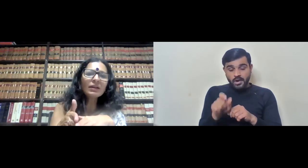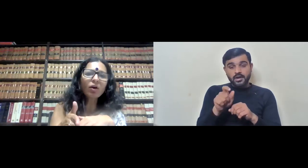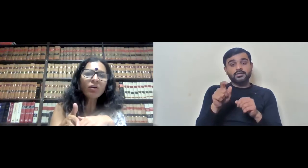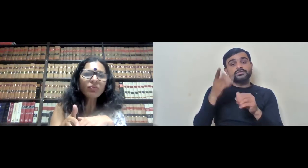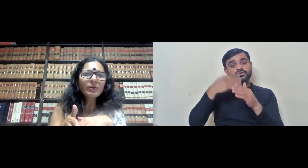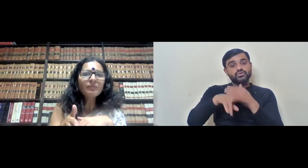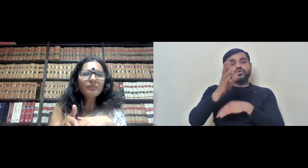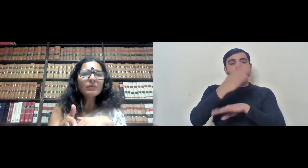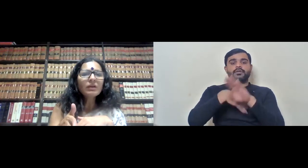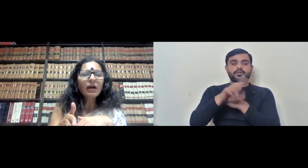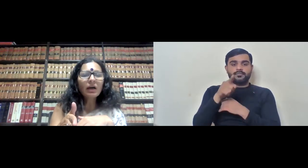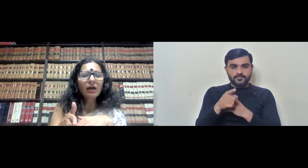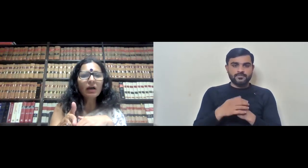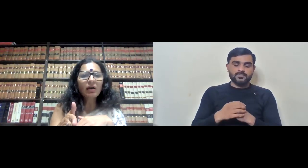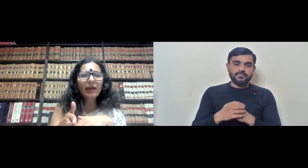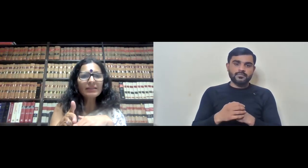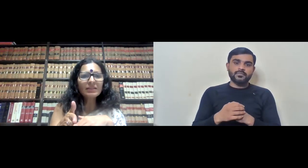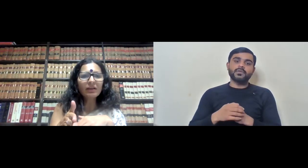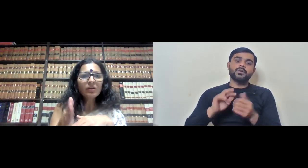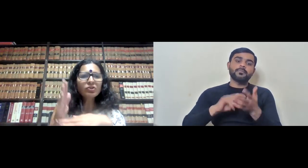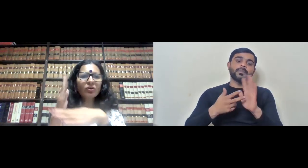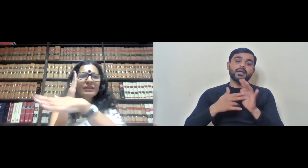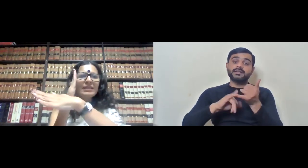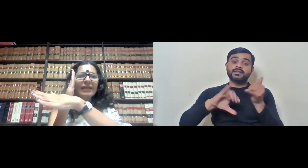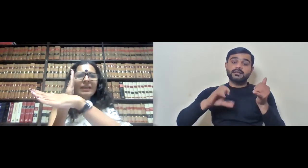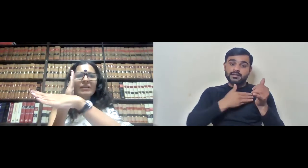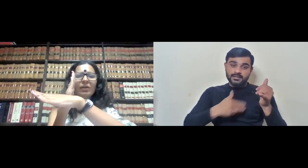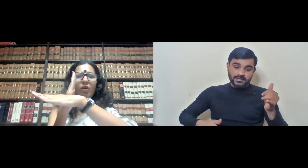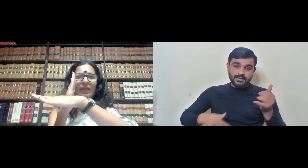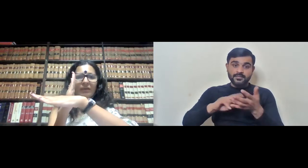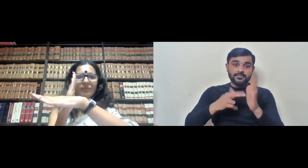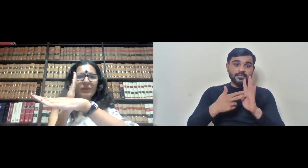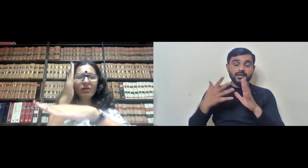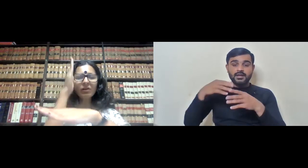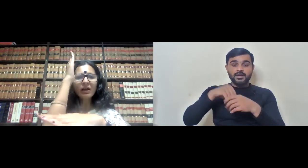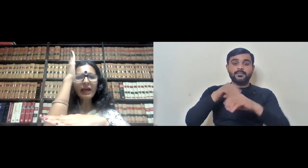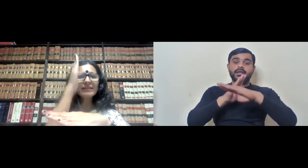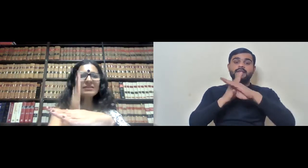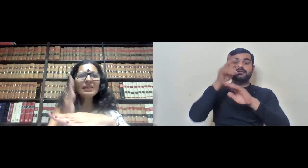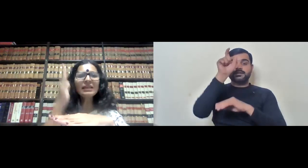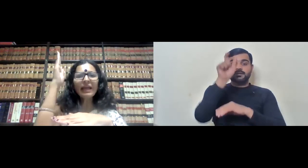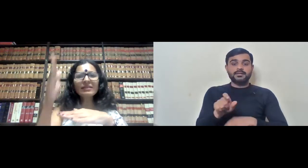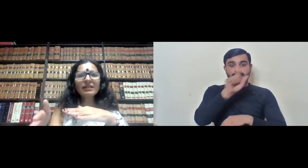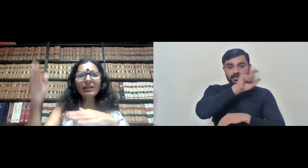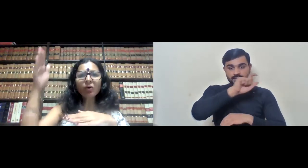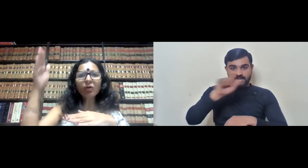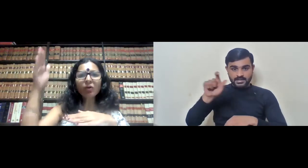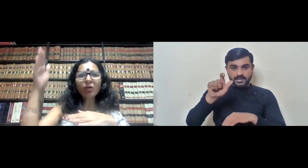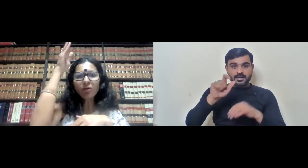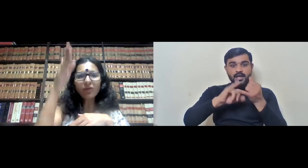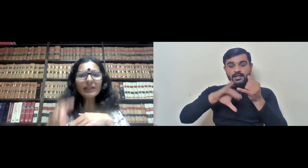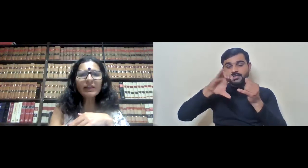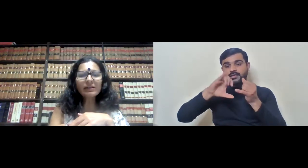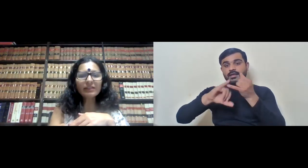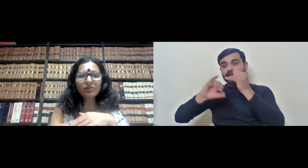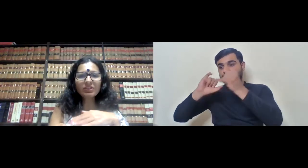vertical of SC. So, it is like an interlocking. SC, ST, OBC